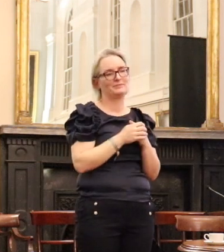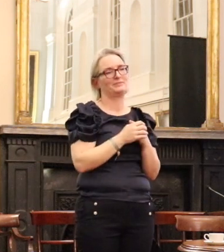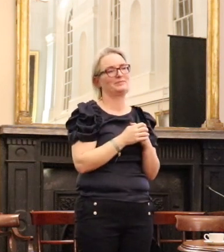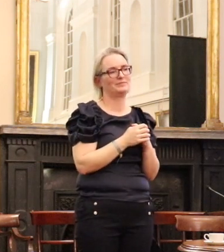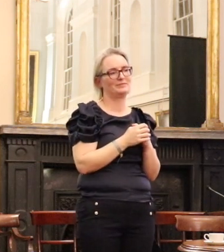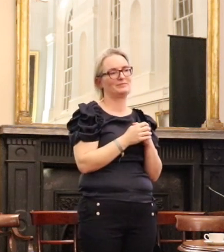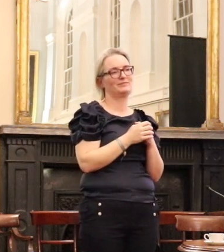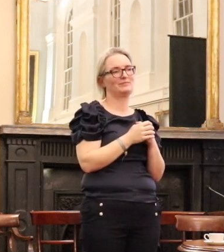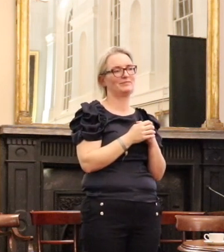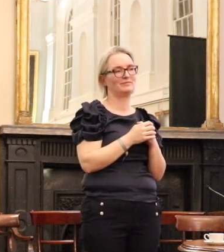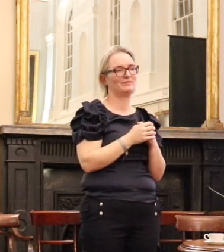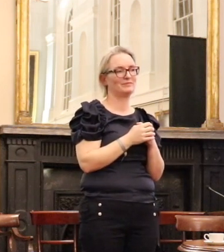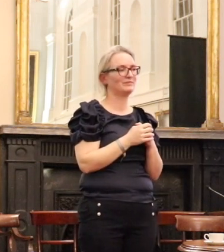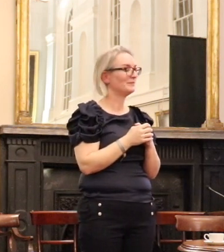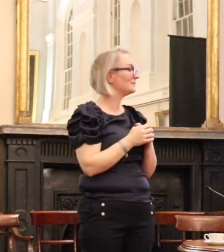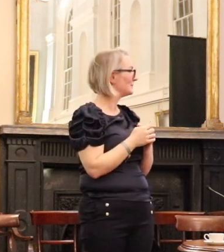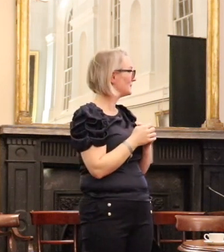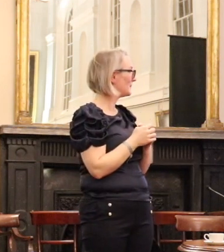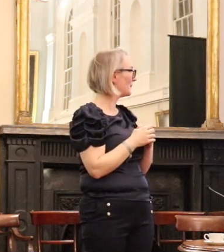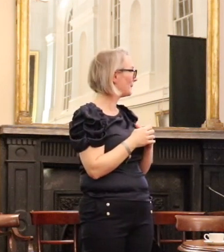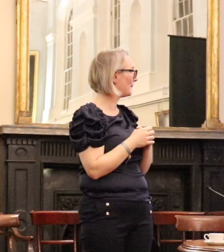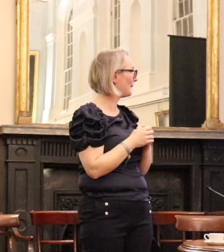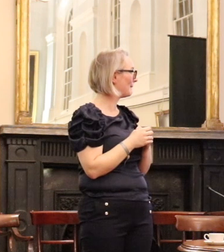that the student protest saved from 1992